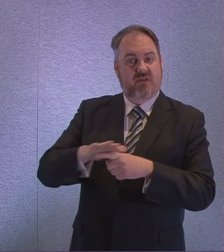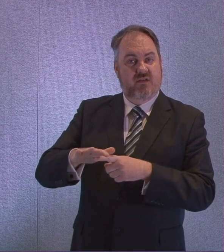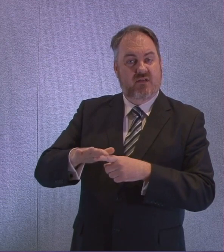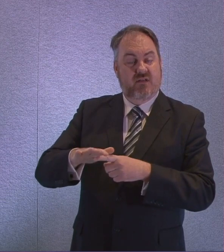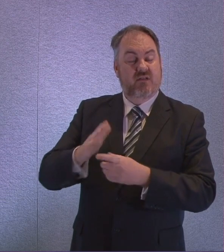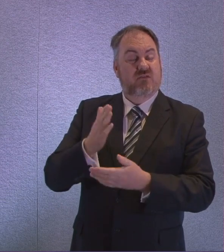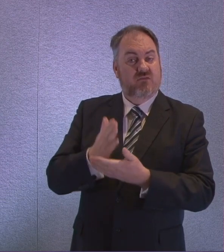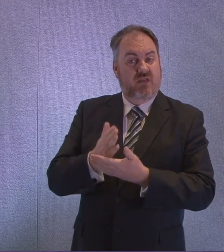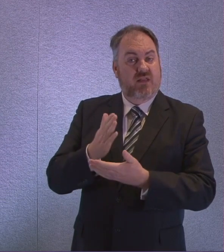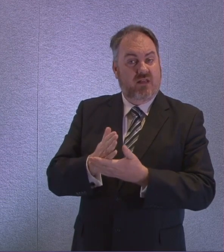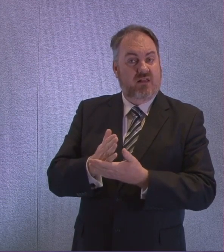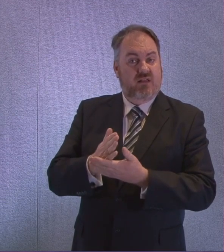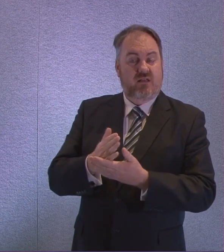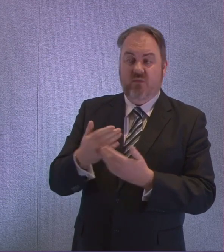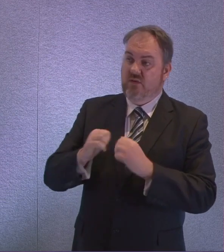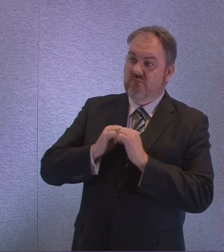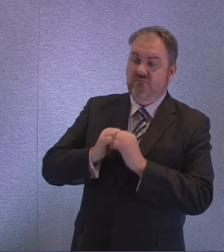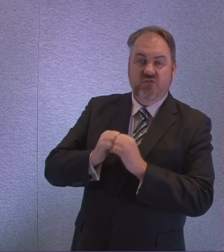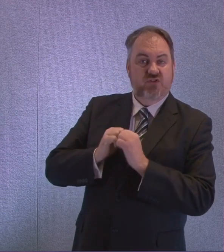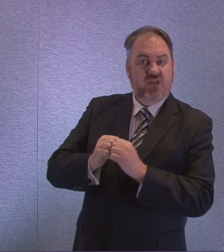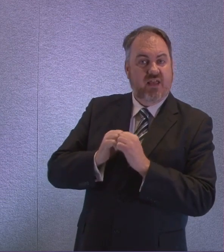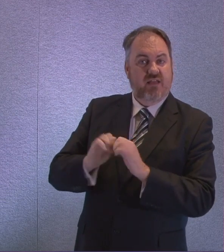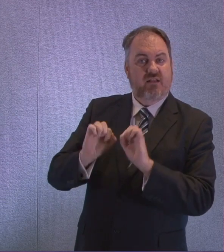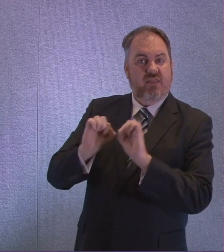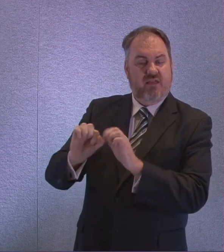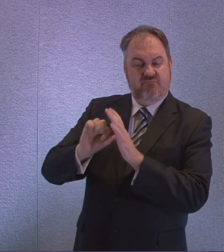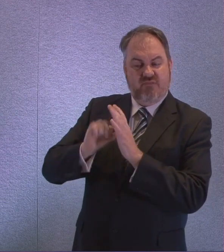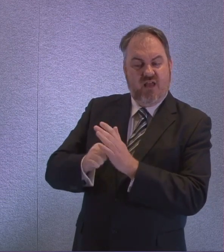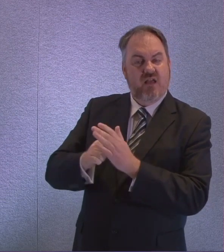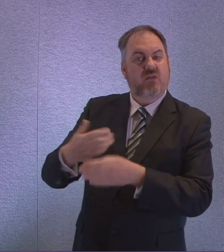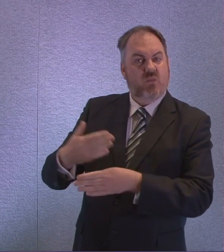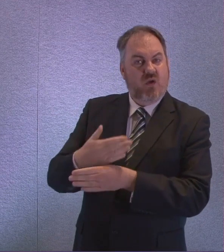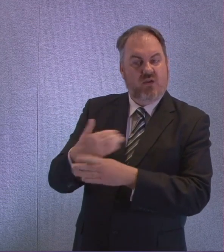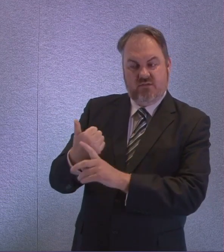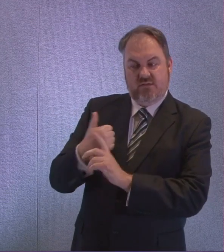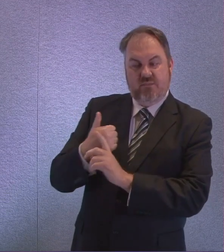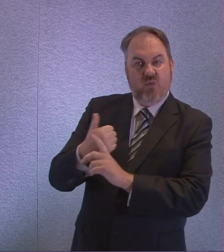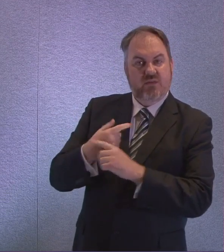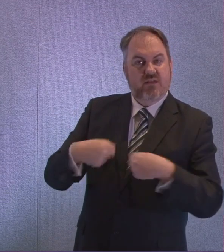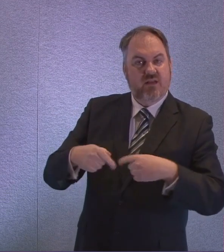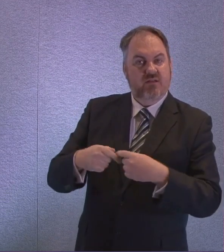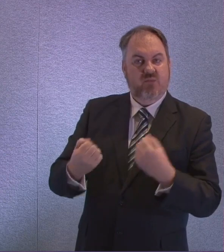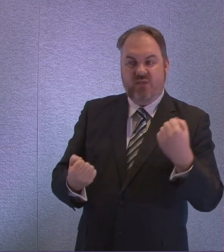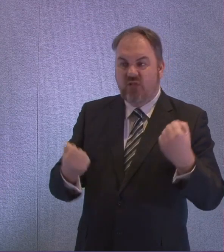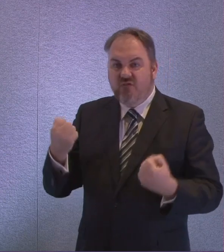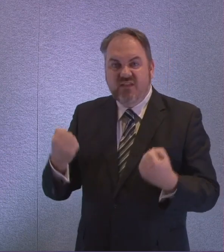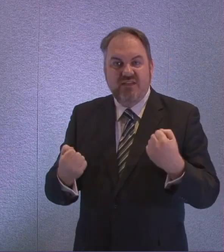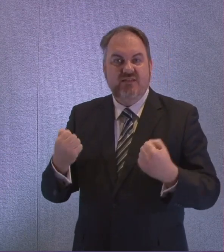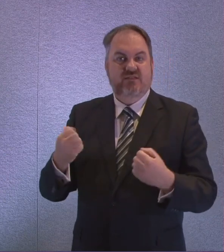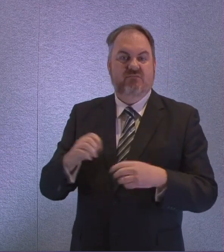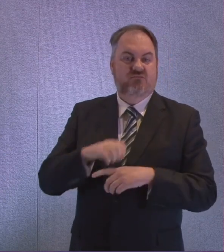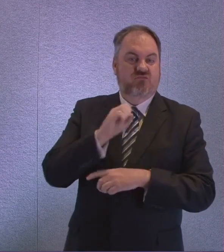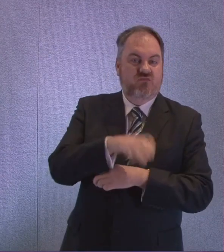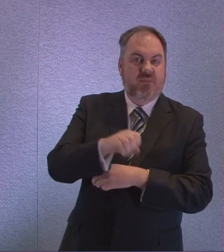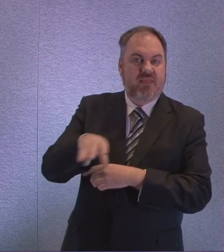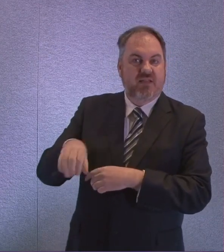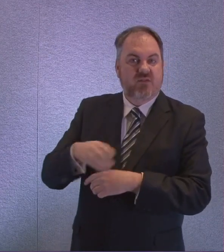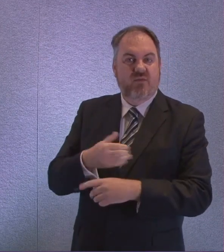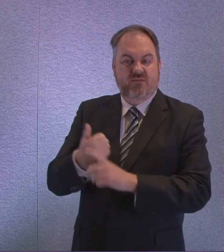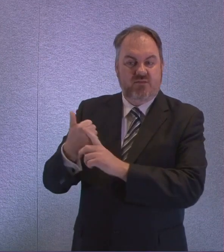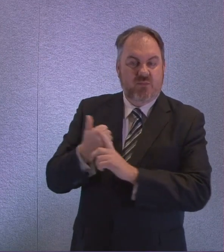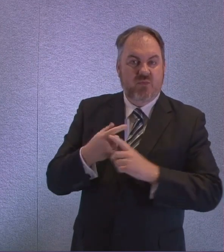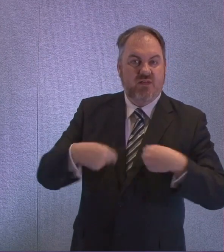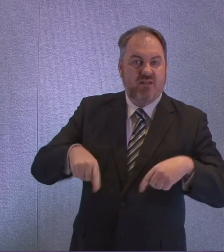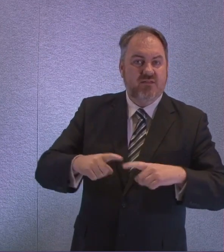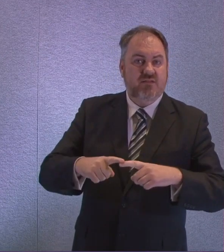to them for that. So we will draw on support, logistics and otherwise when we need it, wherever we need it from. The issue of PPE